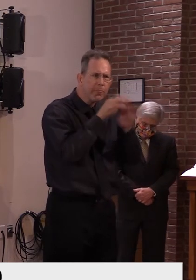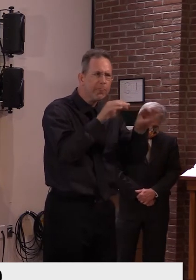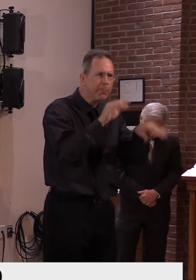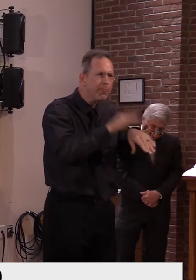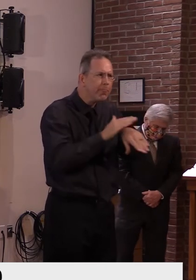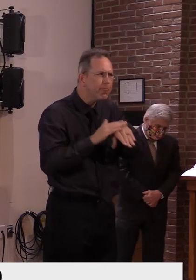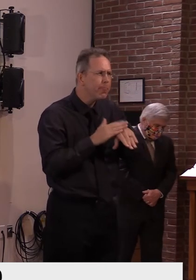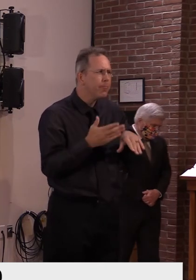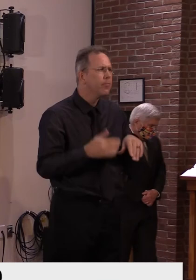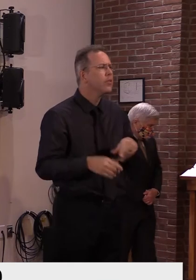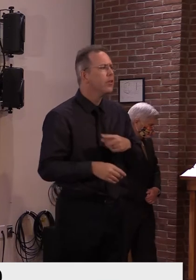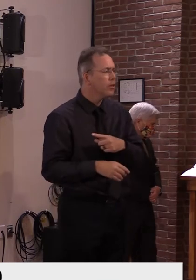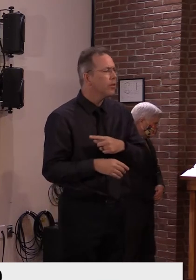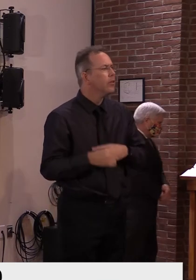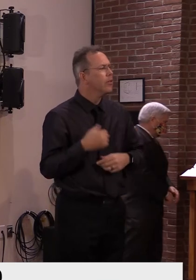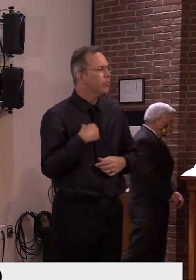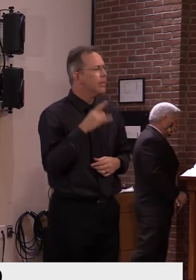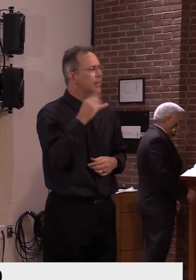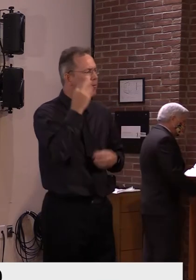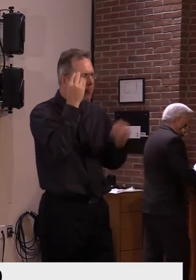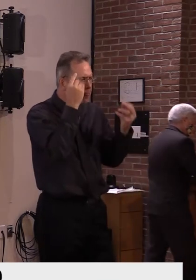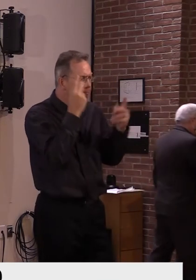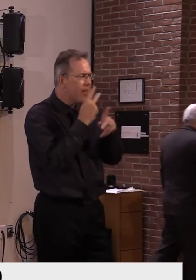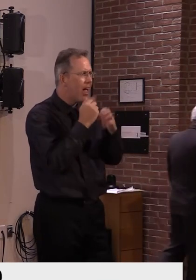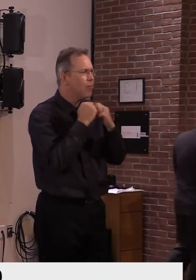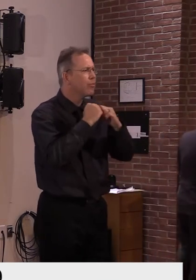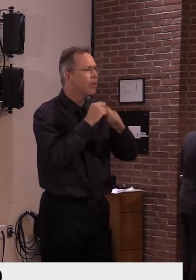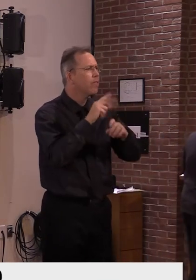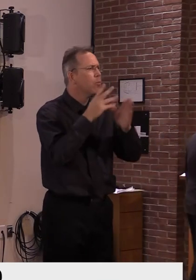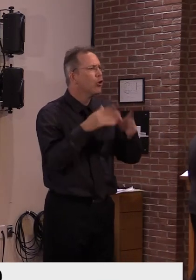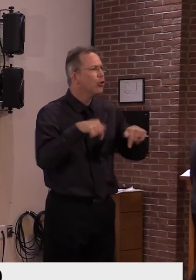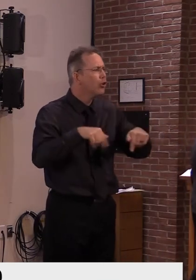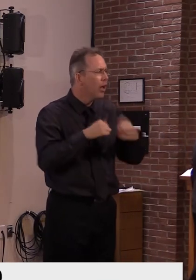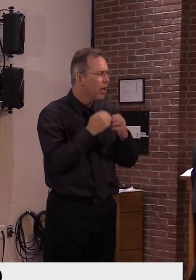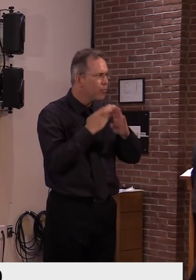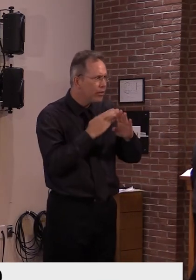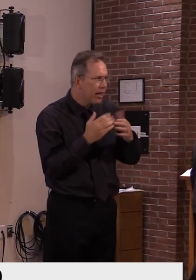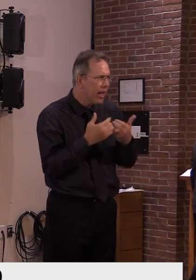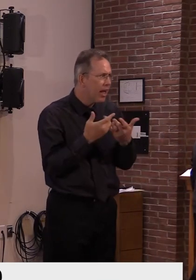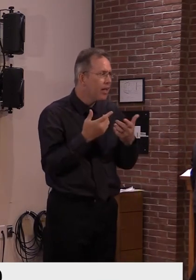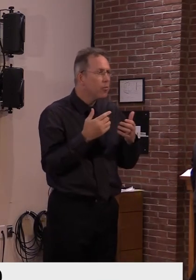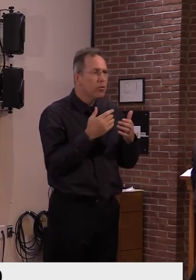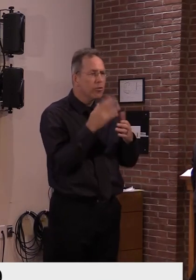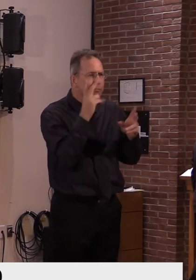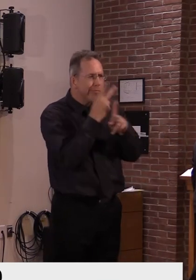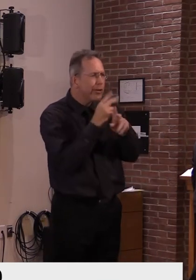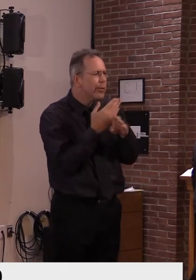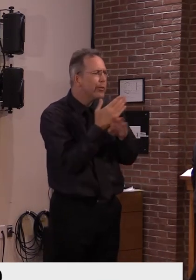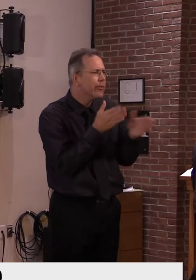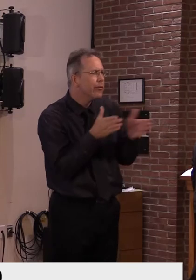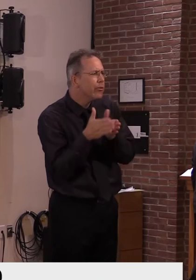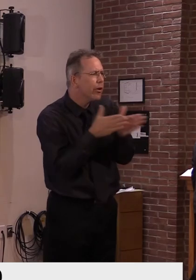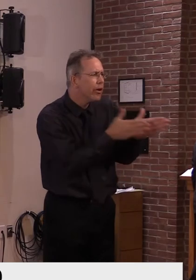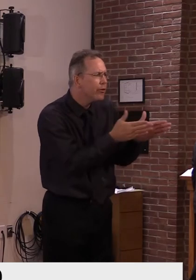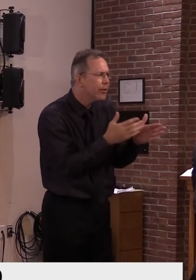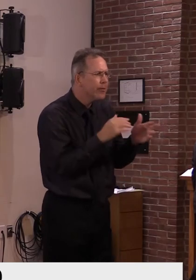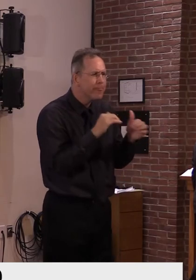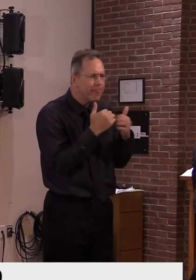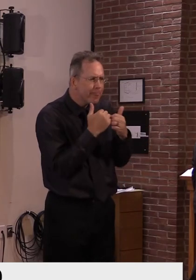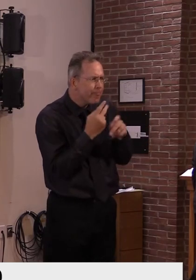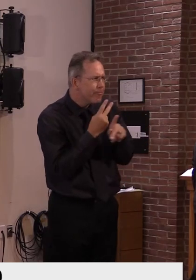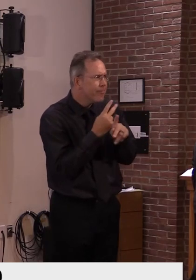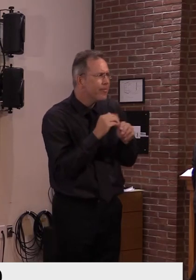areas and, and, um, maybe strategies, uh, to make sure that people are adhering to the guidelines we have into place.